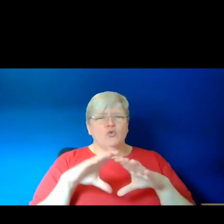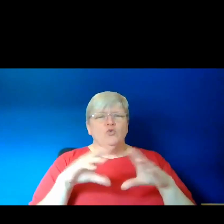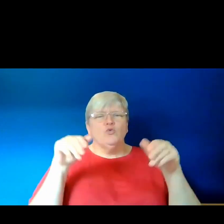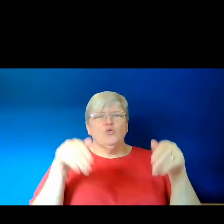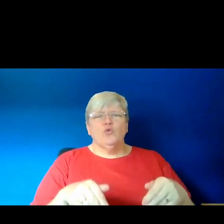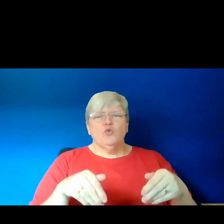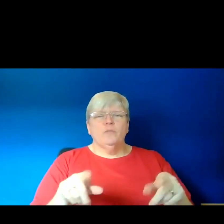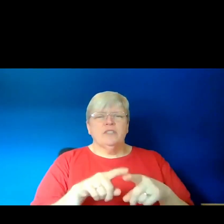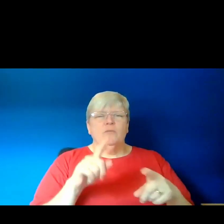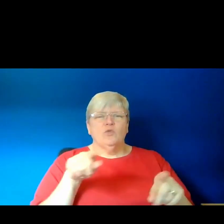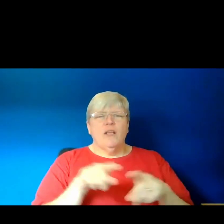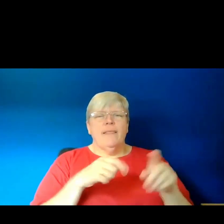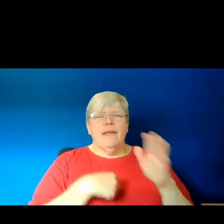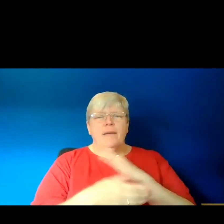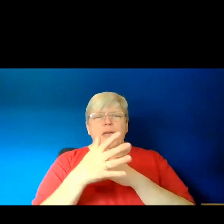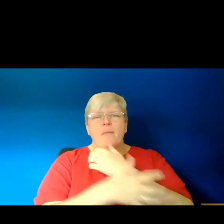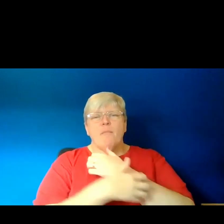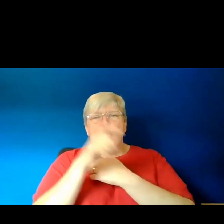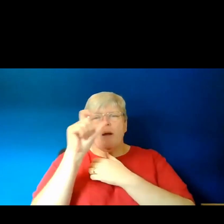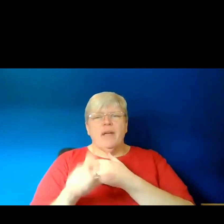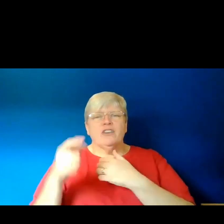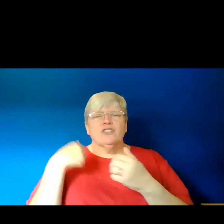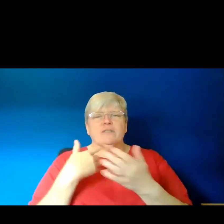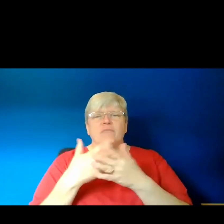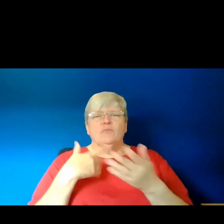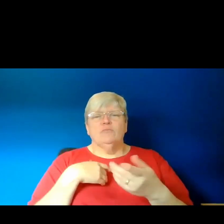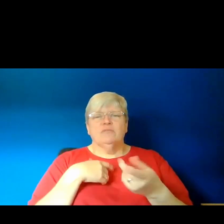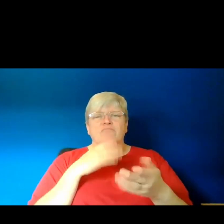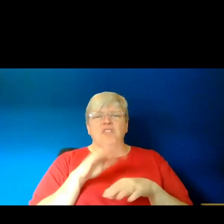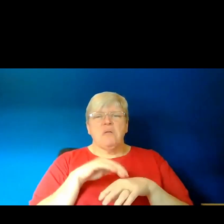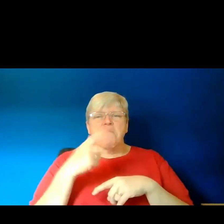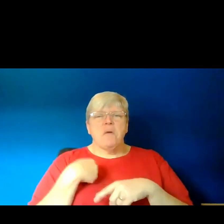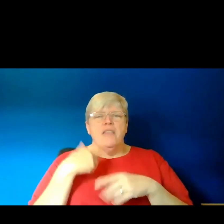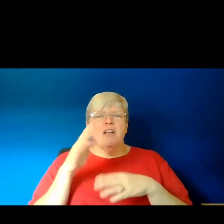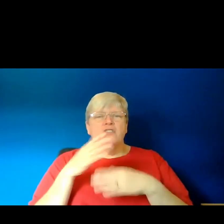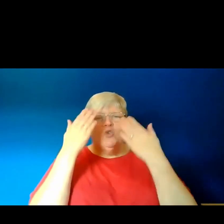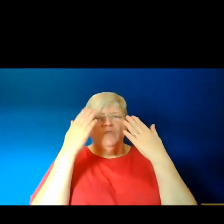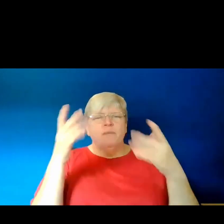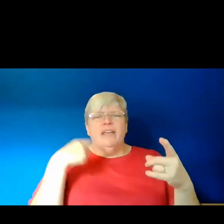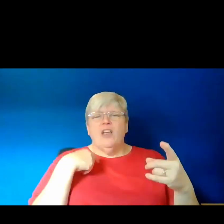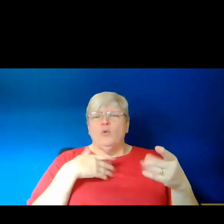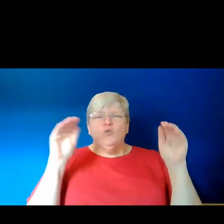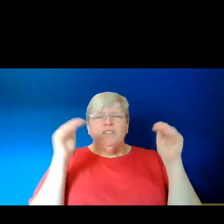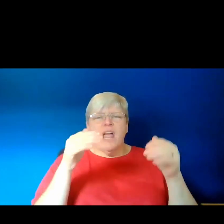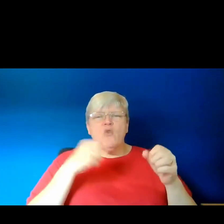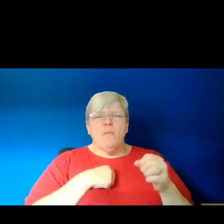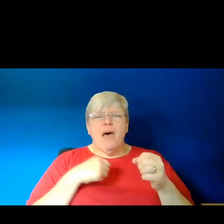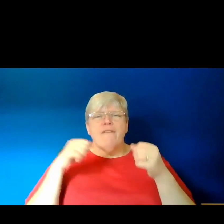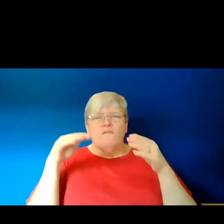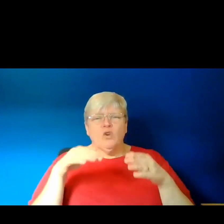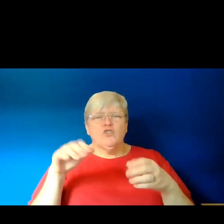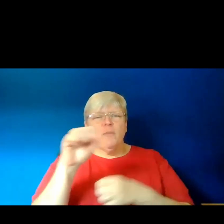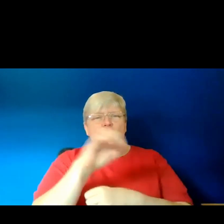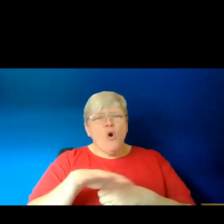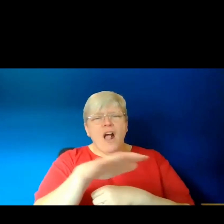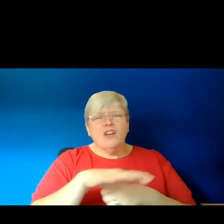like my ancestors, was a poor person with little reason to respect the powers that be. I don't want to narrow my focus only to my own country's